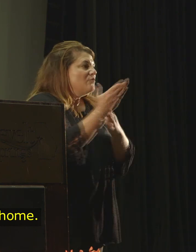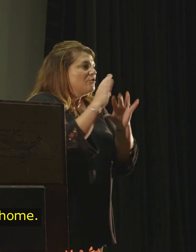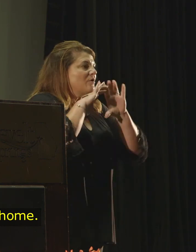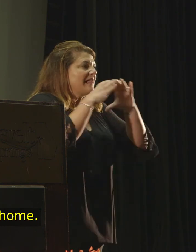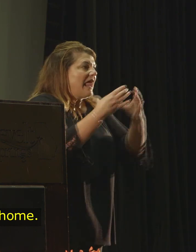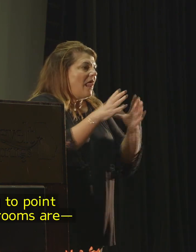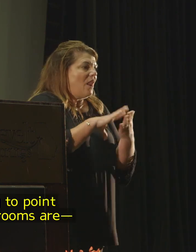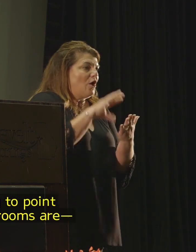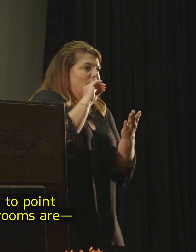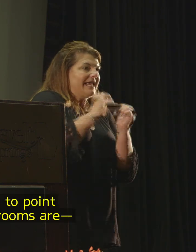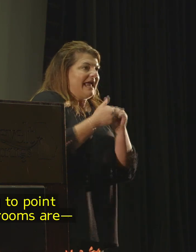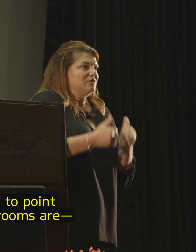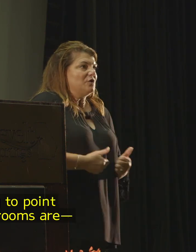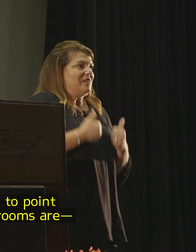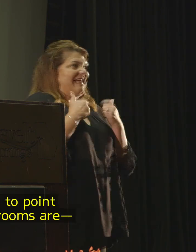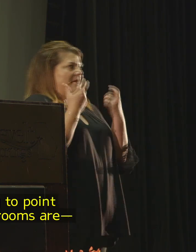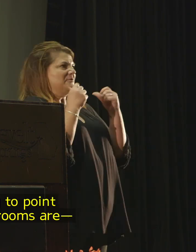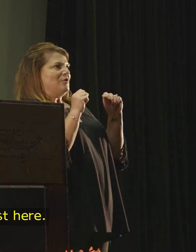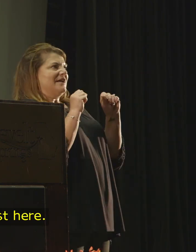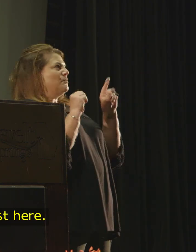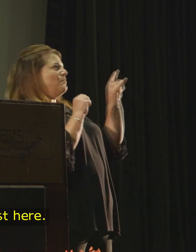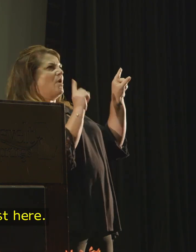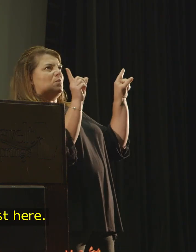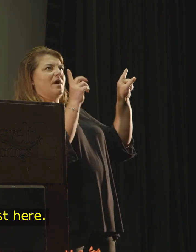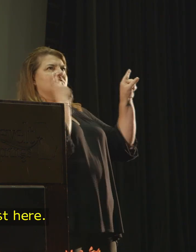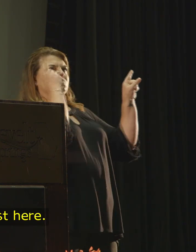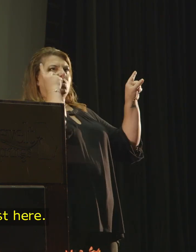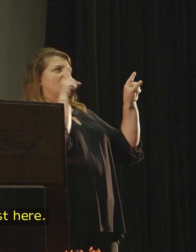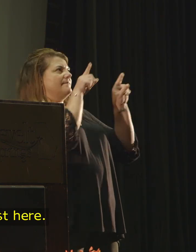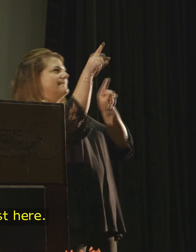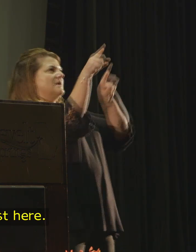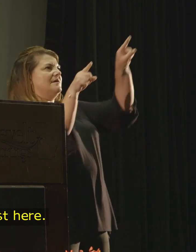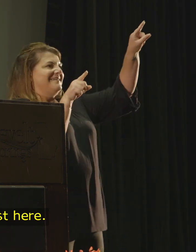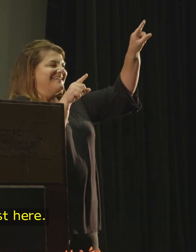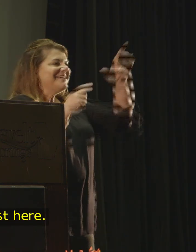out of your home. And I'm trying to point where the dorm rooms are. A little lost here.